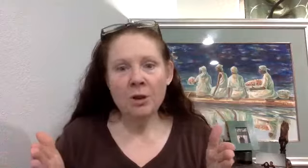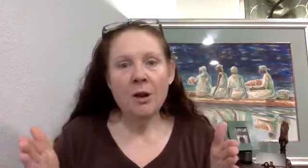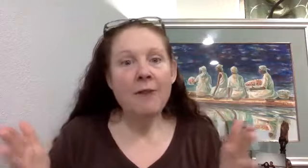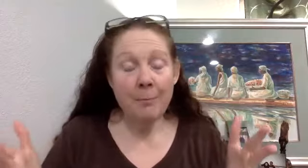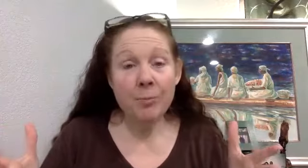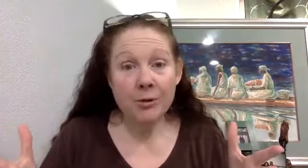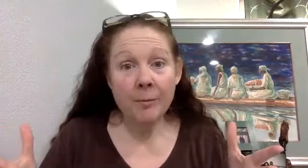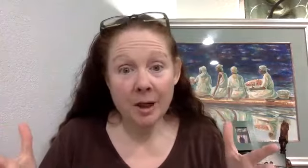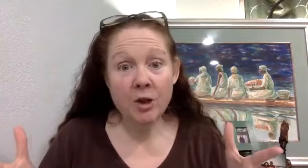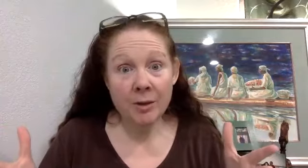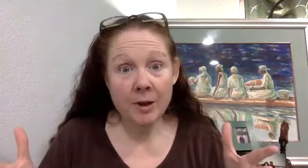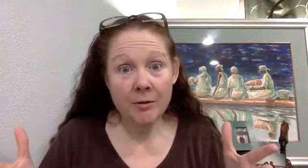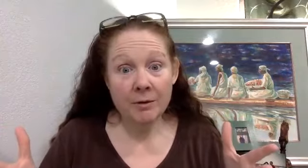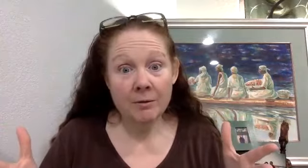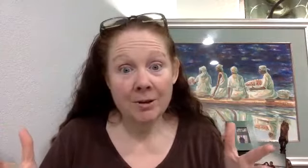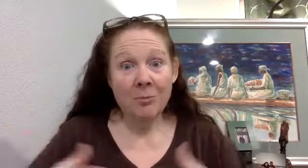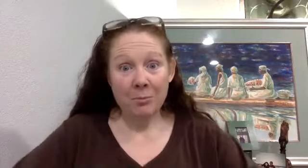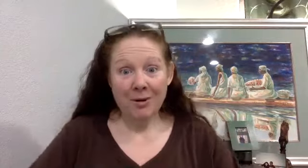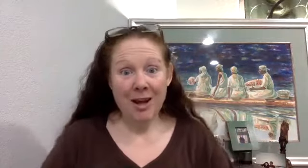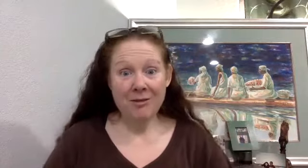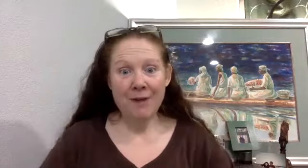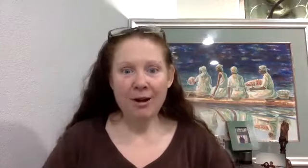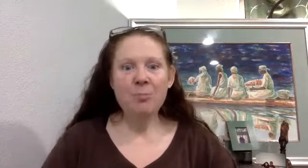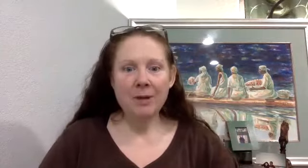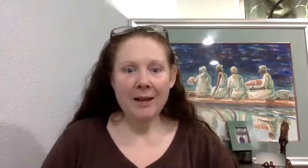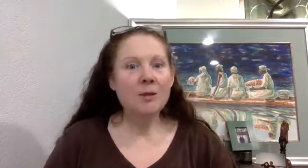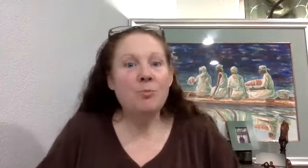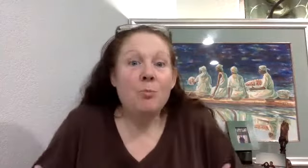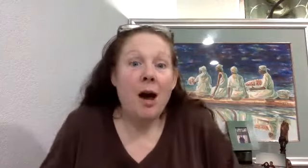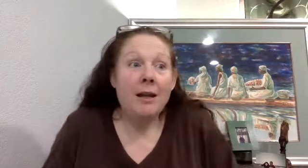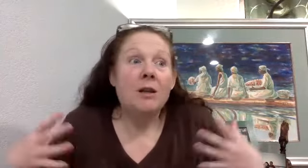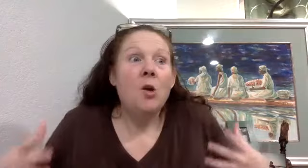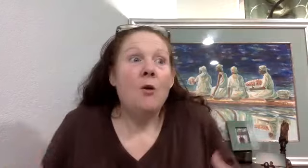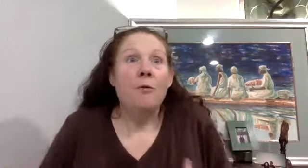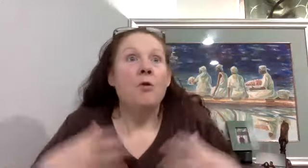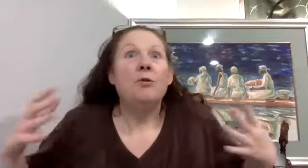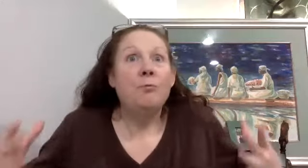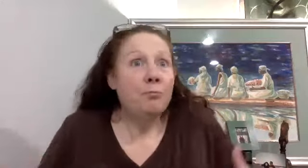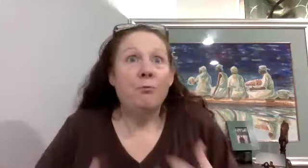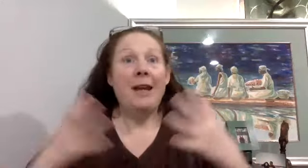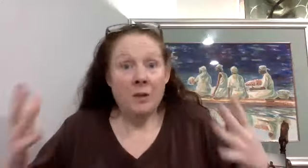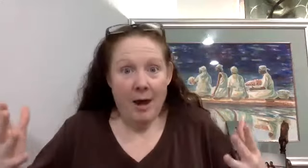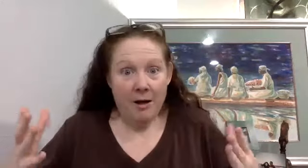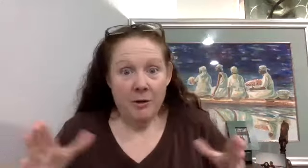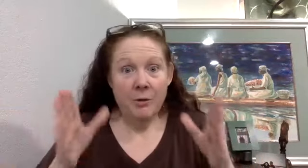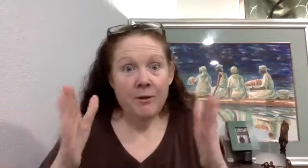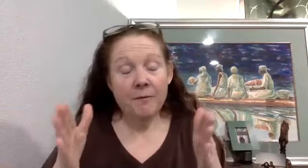fat people start touching themselves in the very place. The body forgets about it. So in the